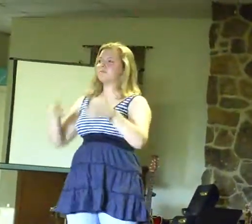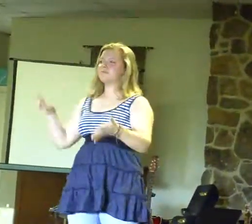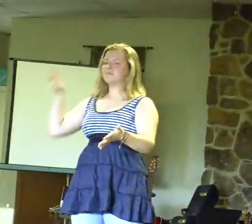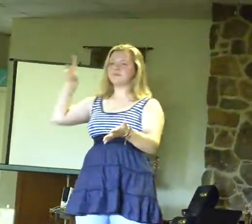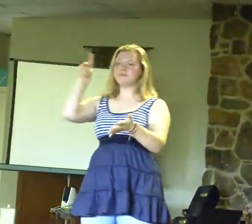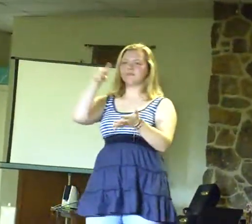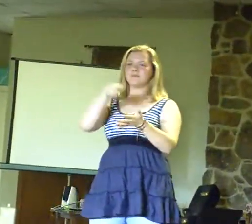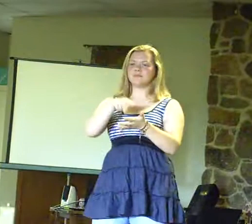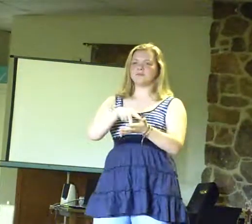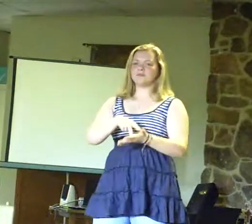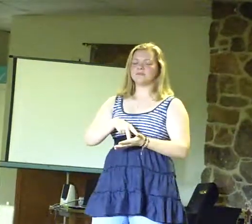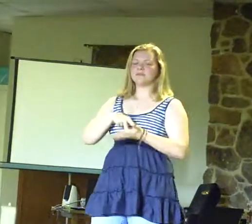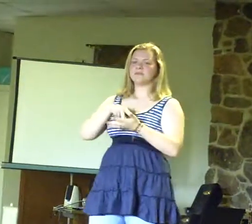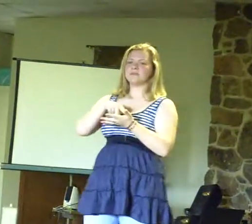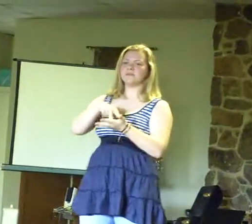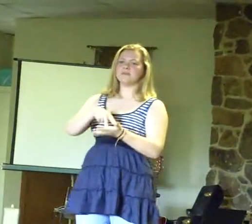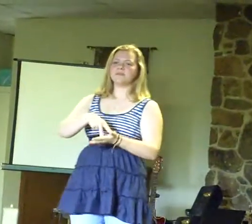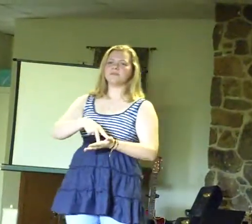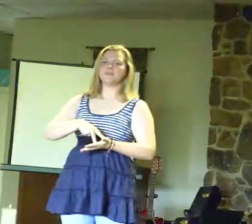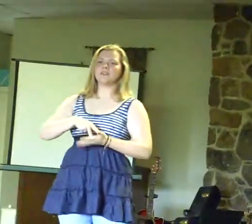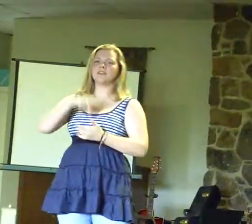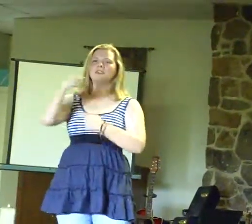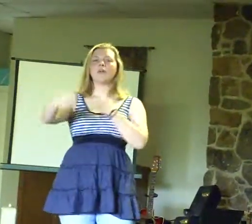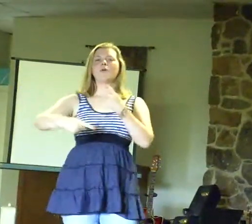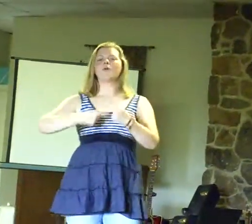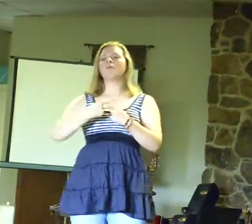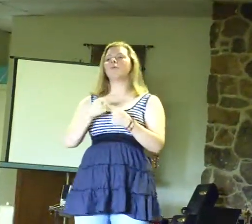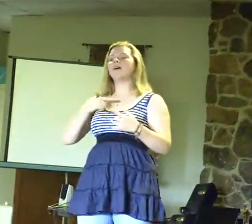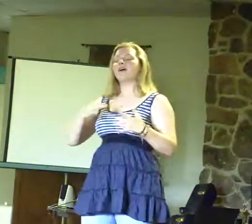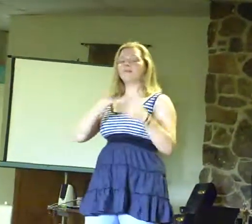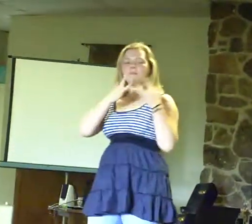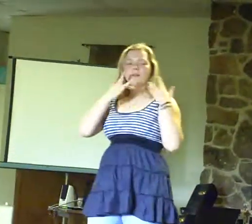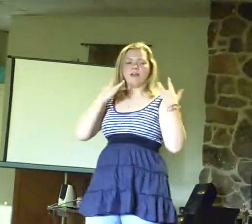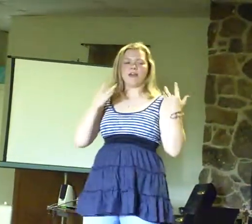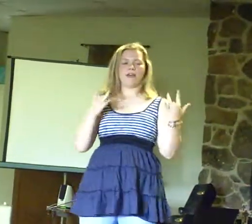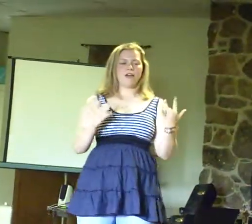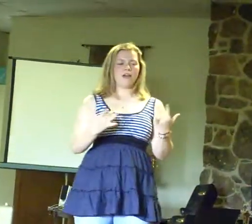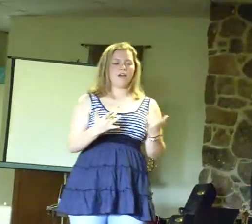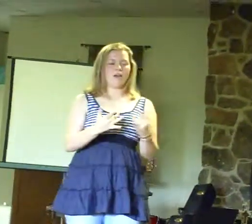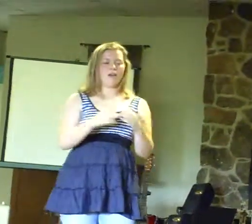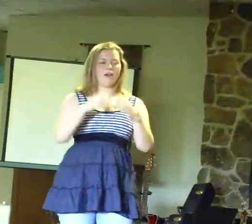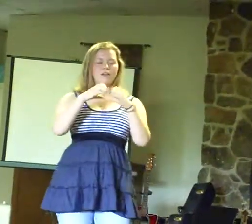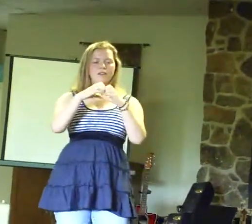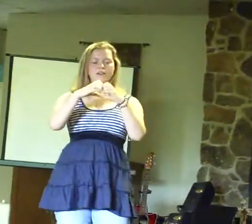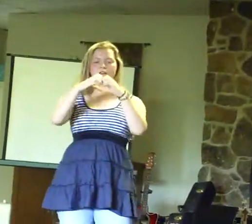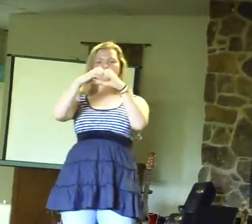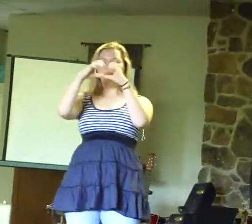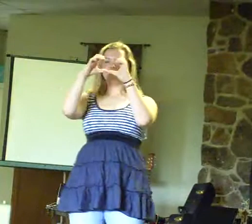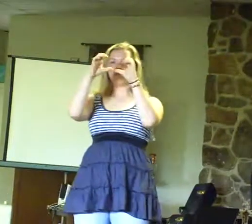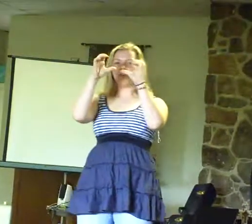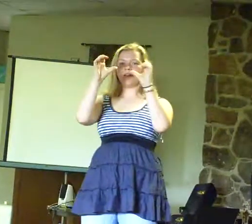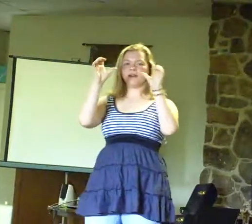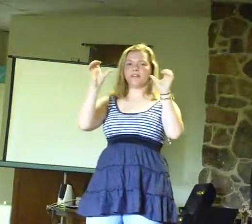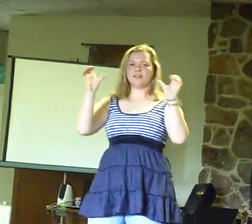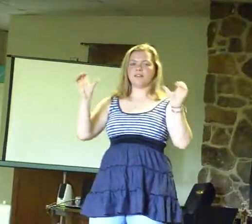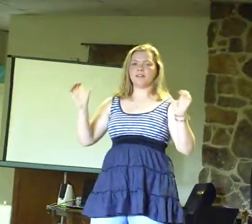stands. When my heart is breaking,